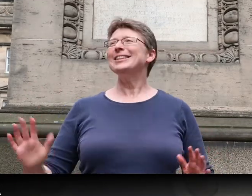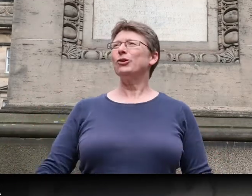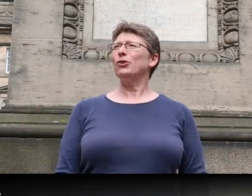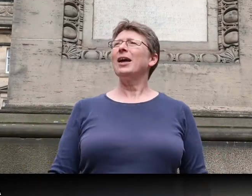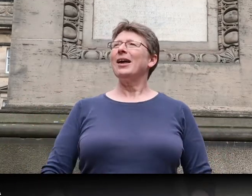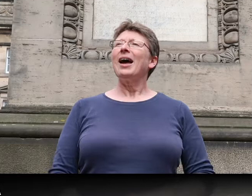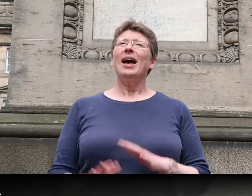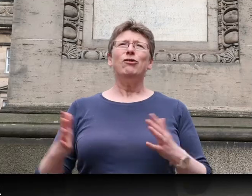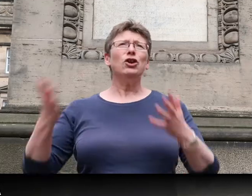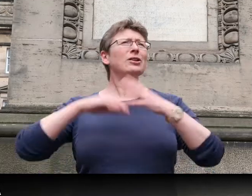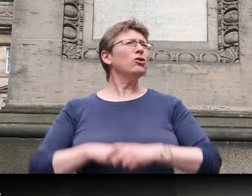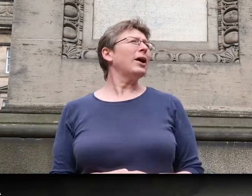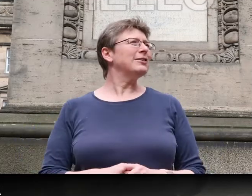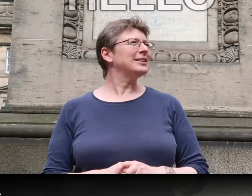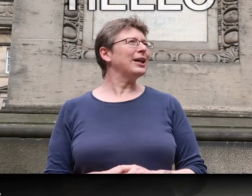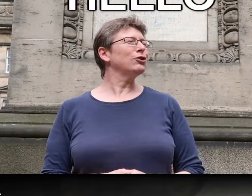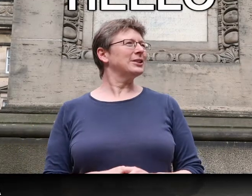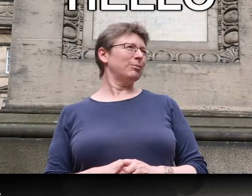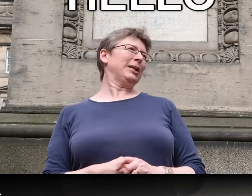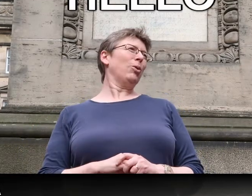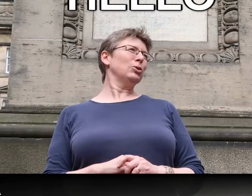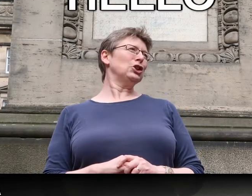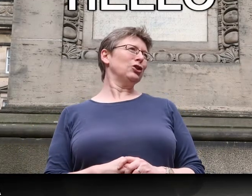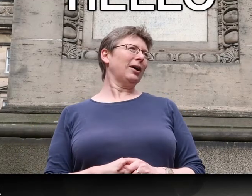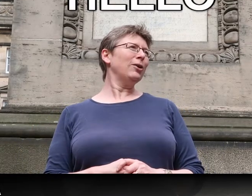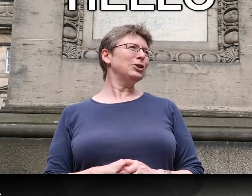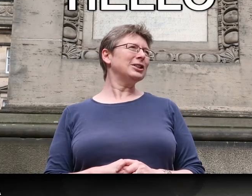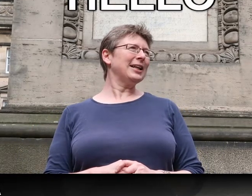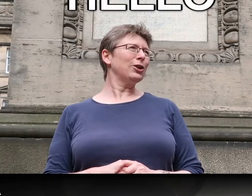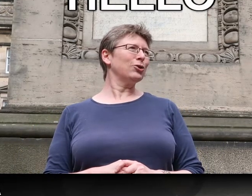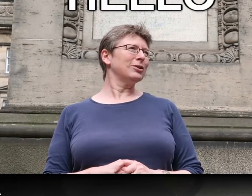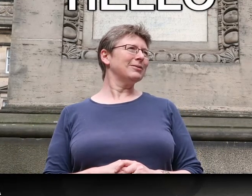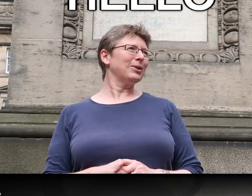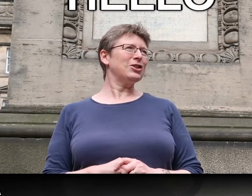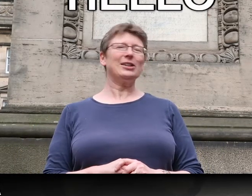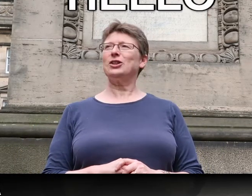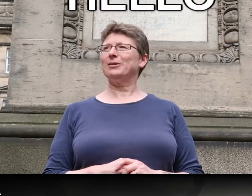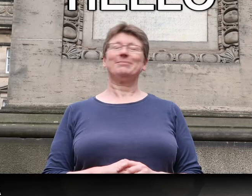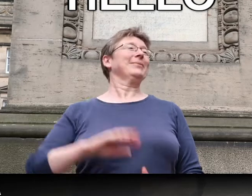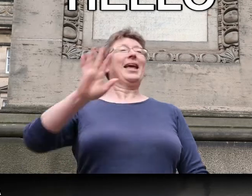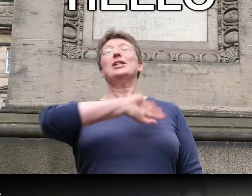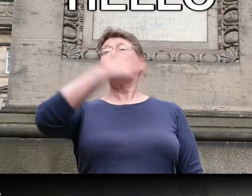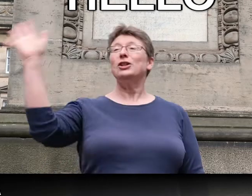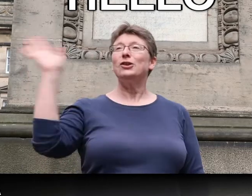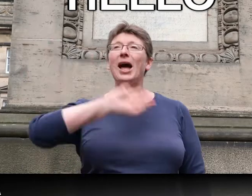So if you didn't know how to say hello to somebody, what would you do? How would you say hello? A gesture, so you do,